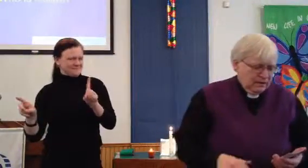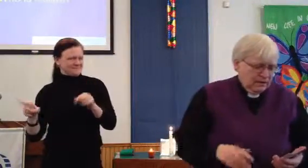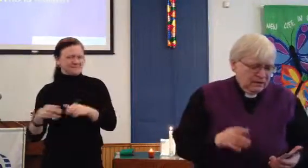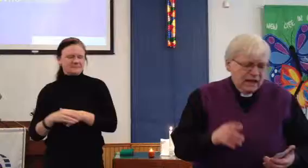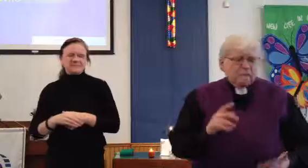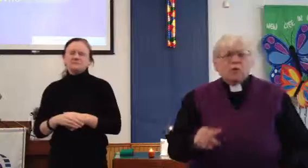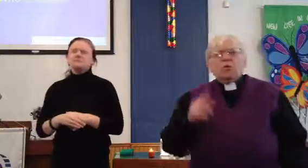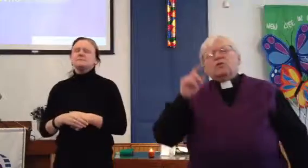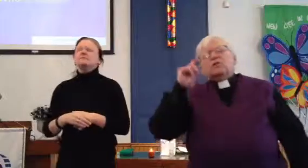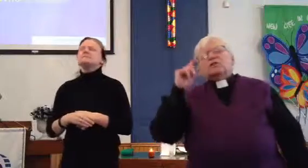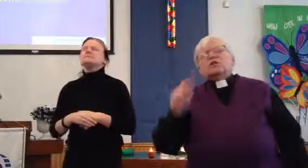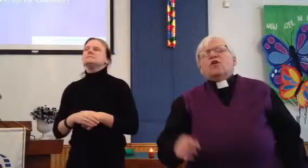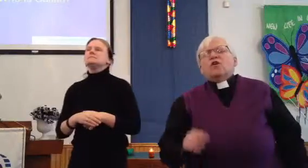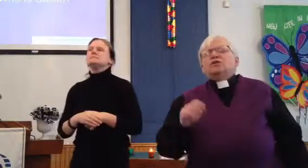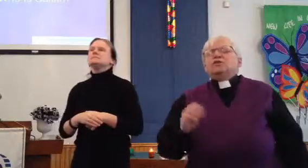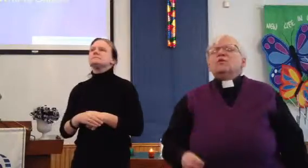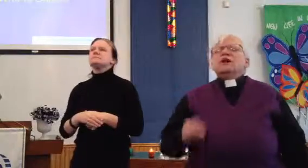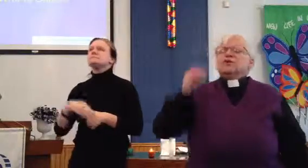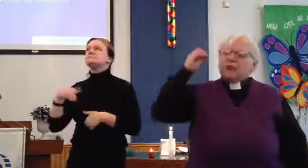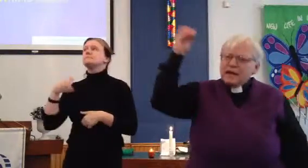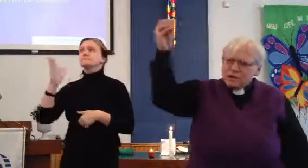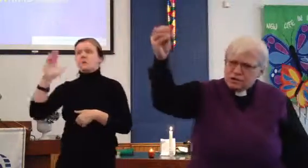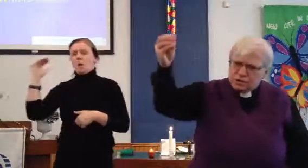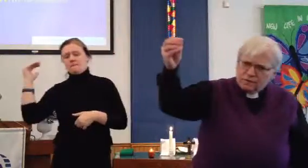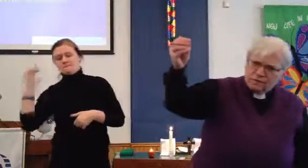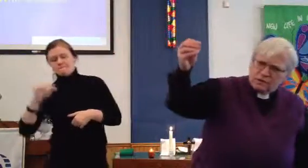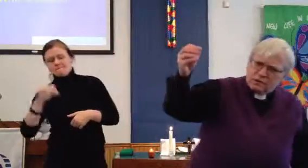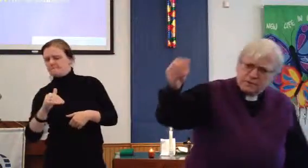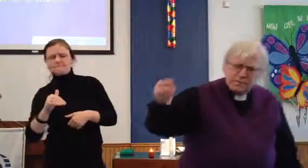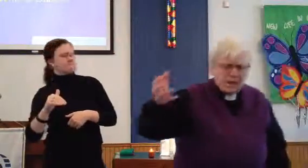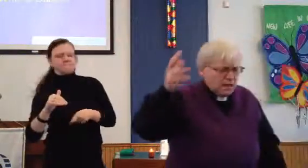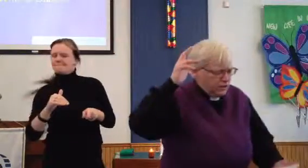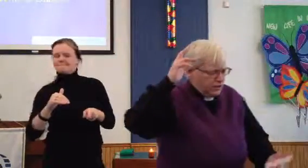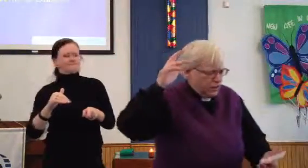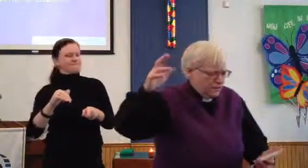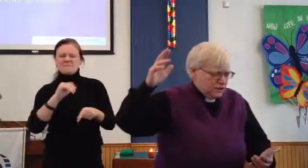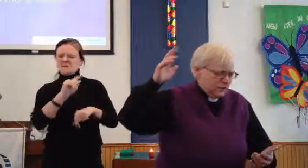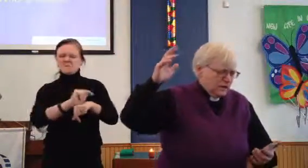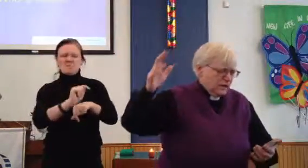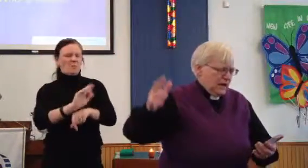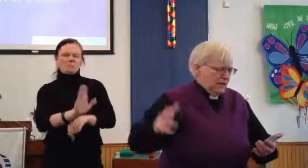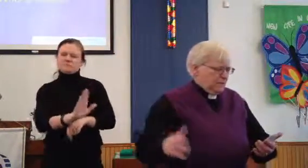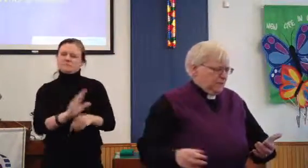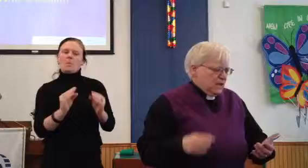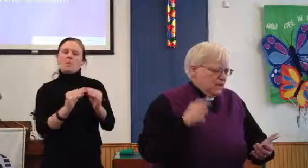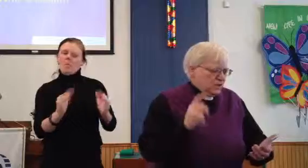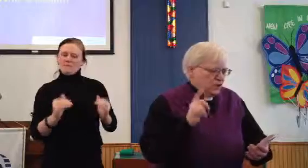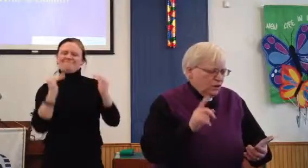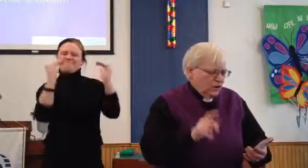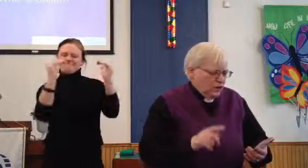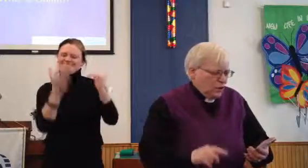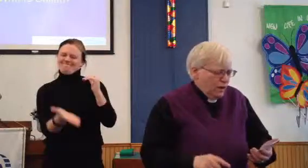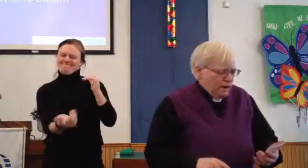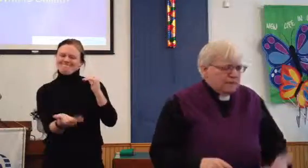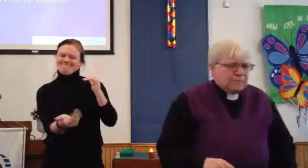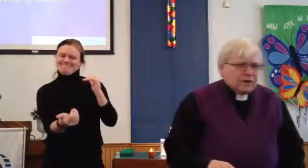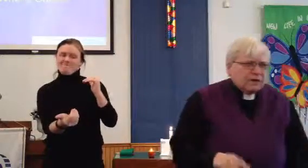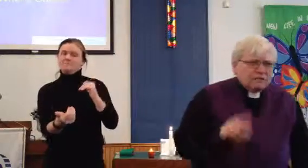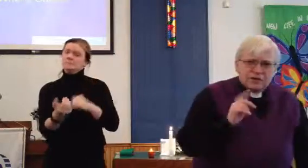Samuel was called to a greater service. A service to God. It took a little doing for